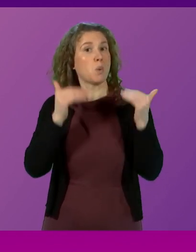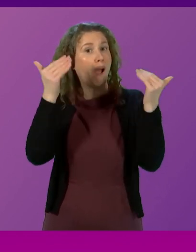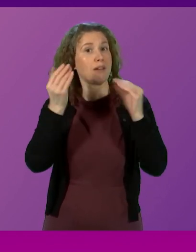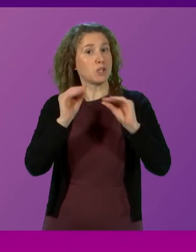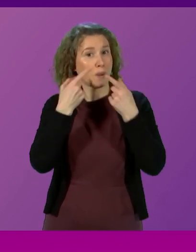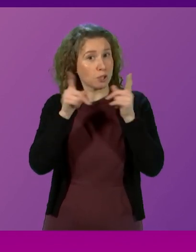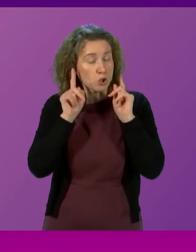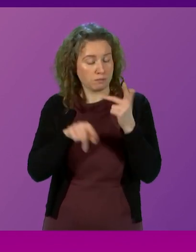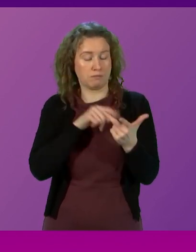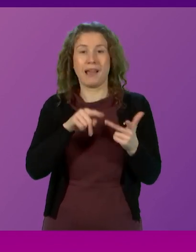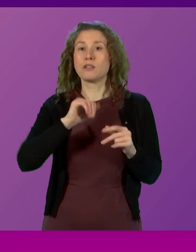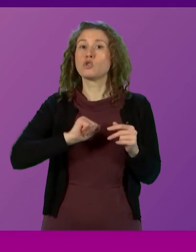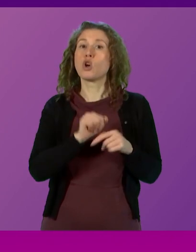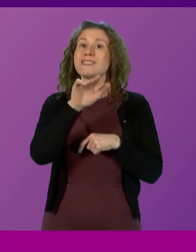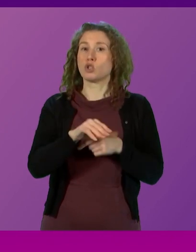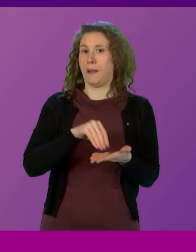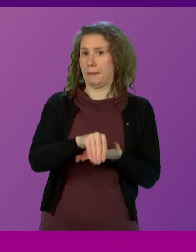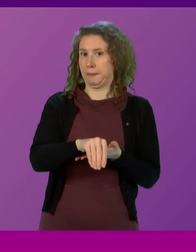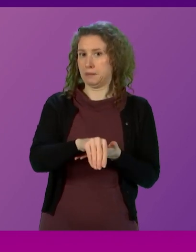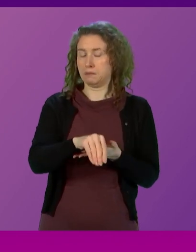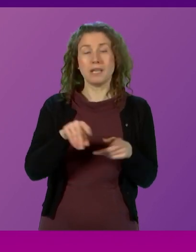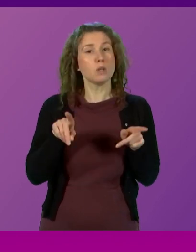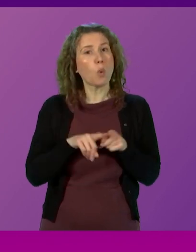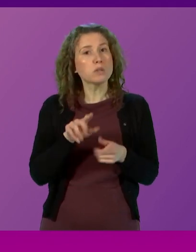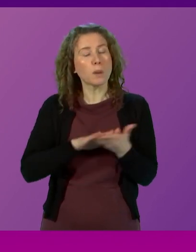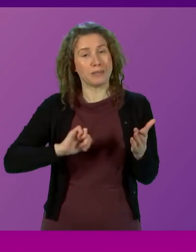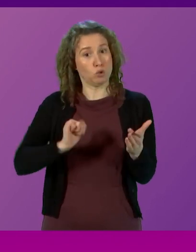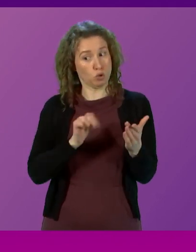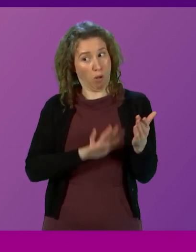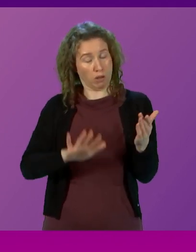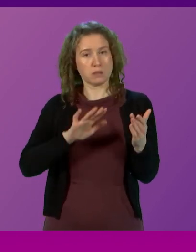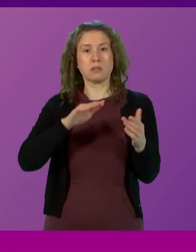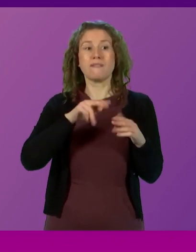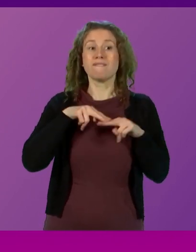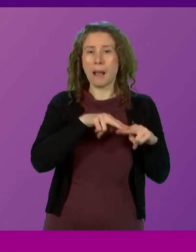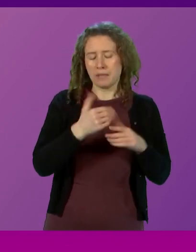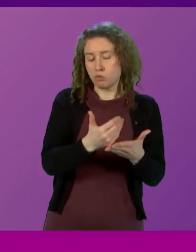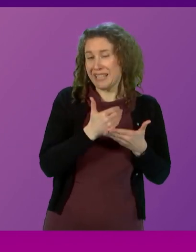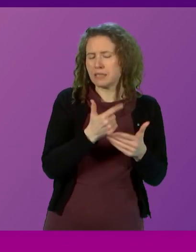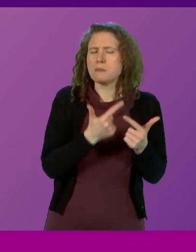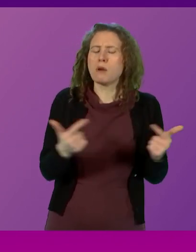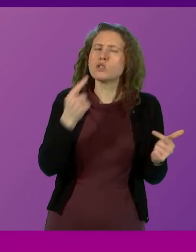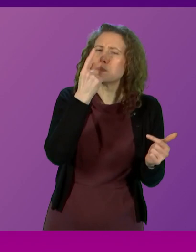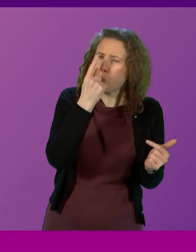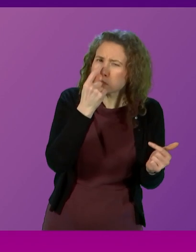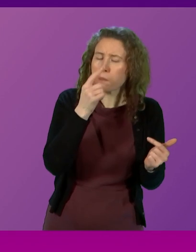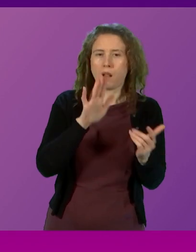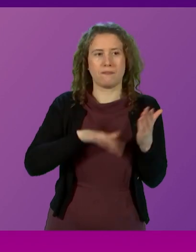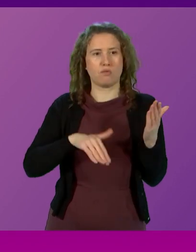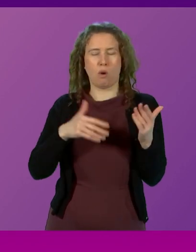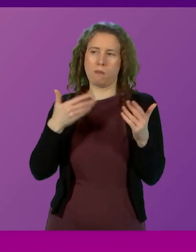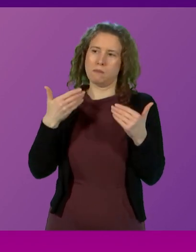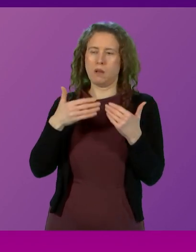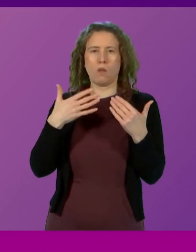and the Scottish child payment. It also means that in Scotland families are shielded as far as possible from the welfare